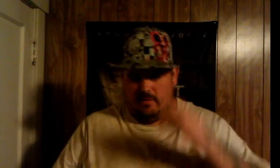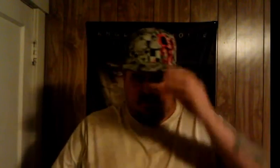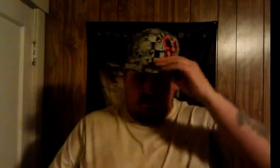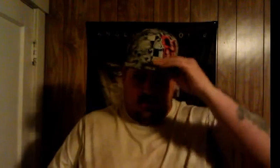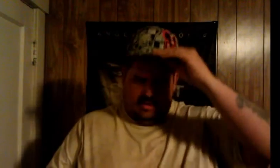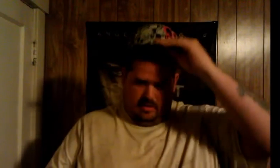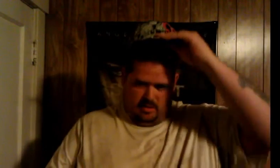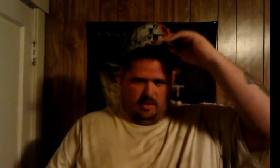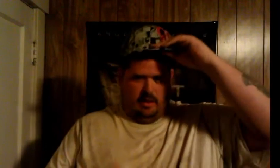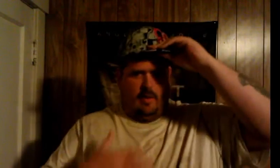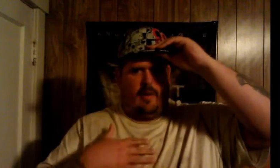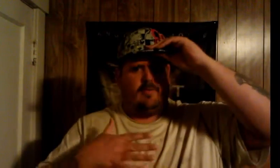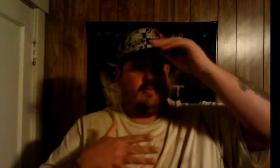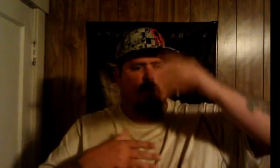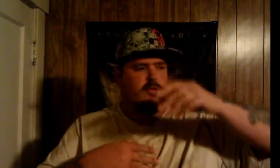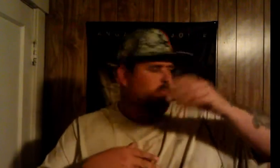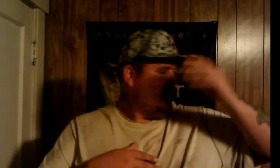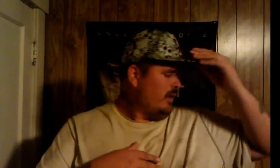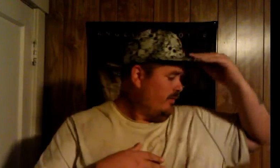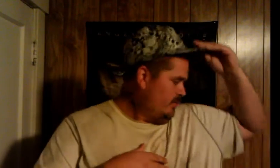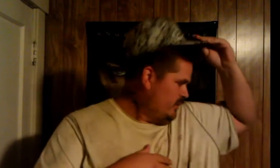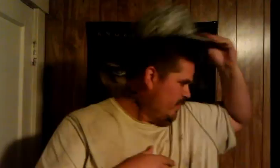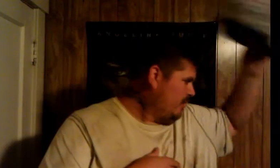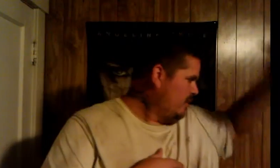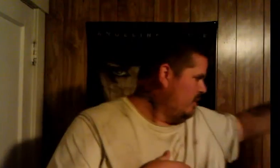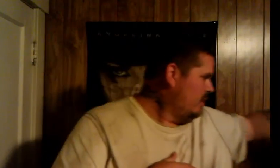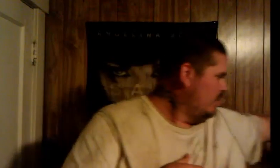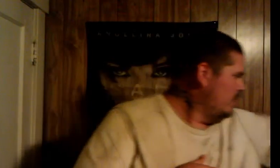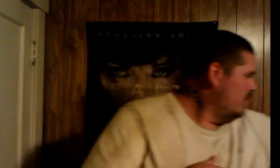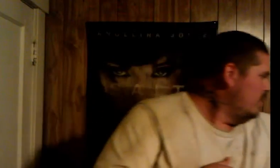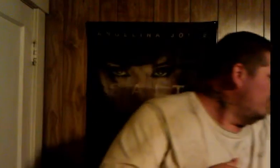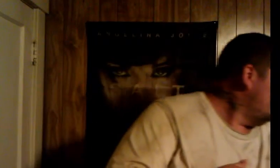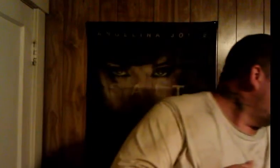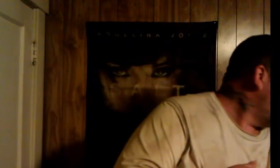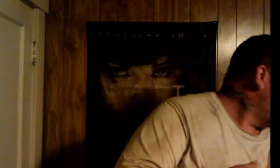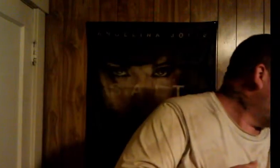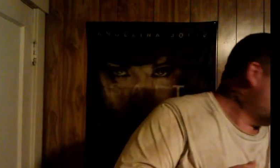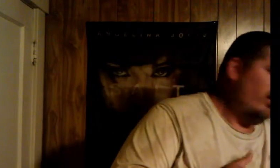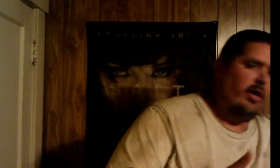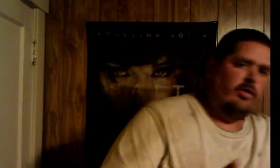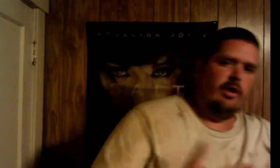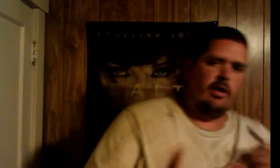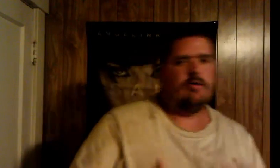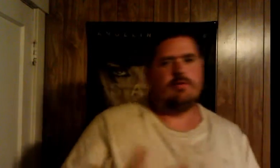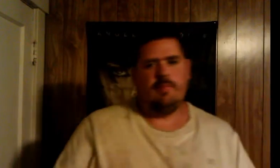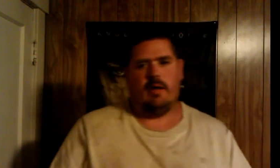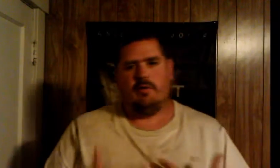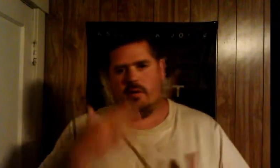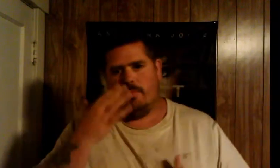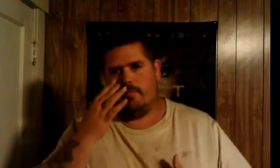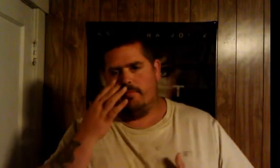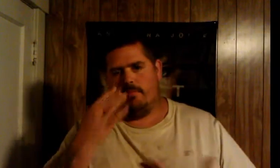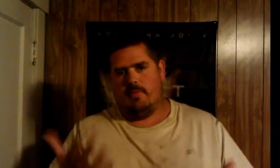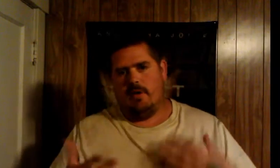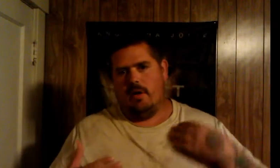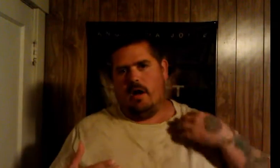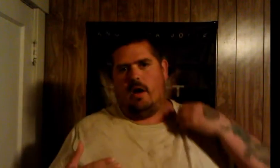video about respect and how i feel about respect i feel respect is earned you gotta earn respect you know but